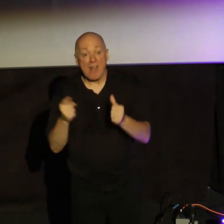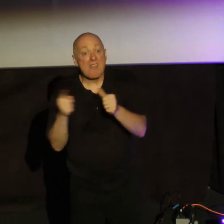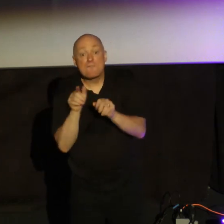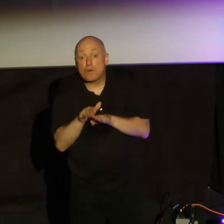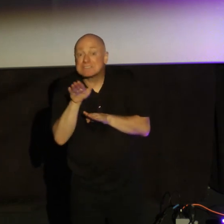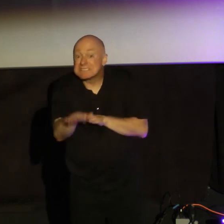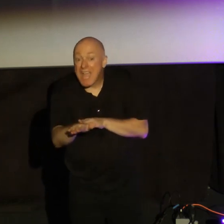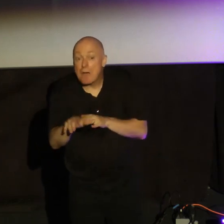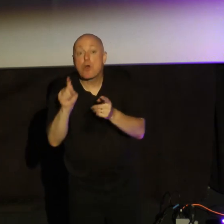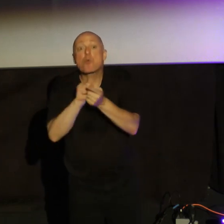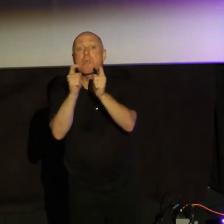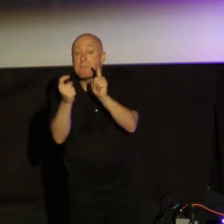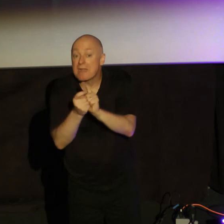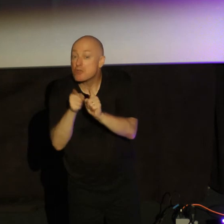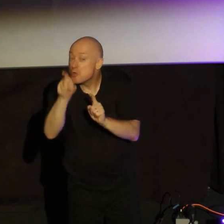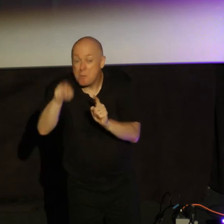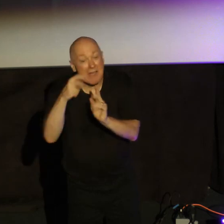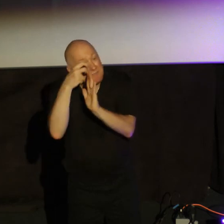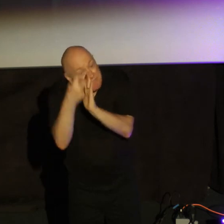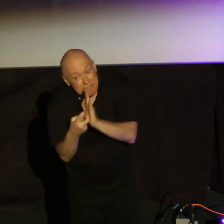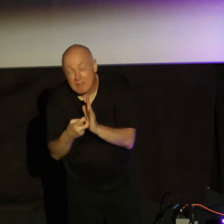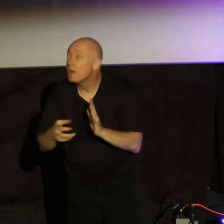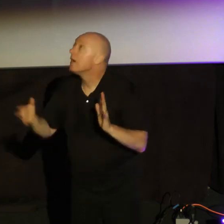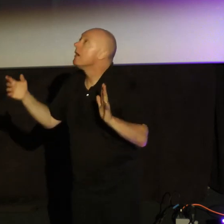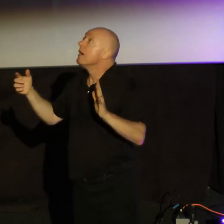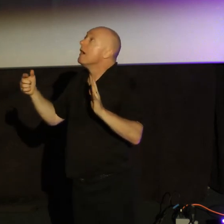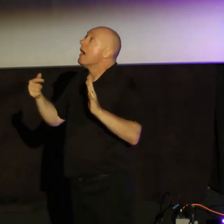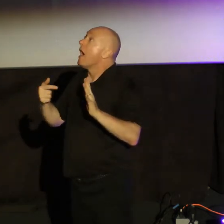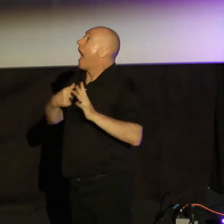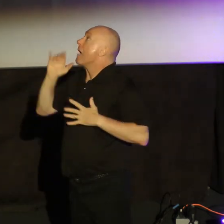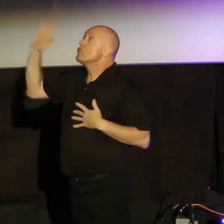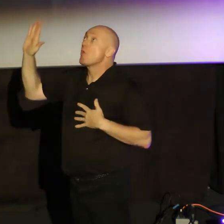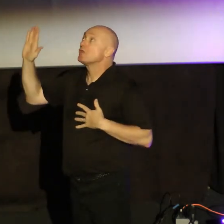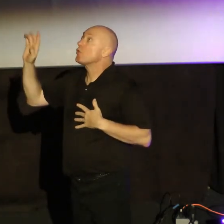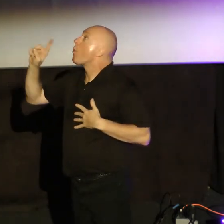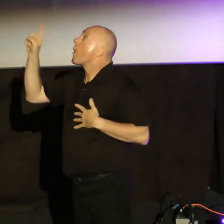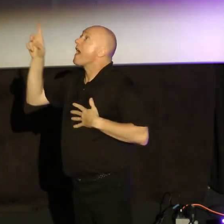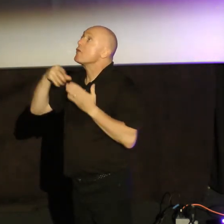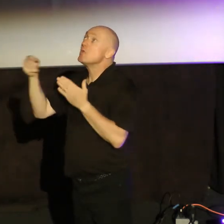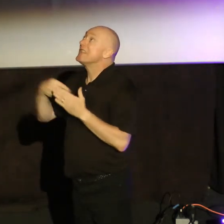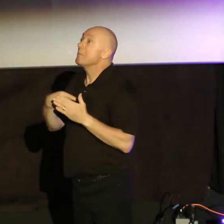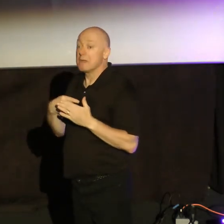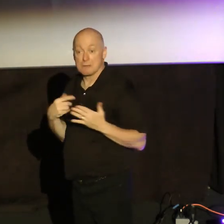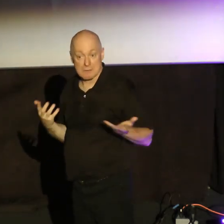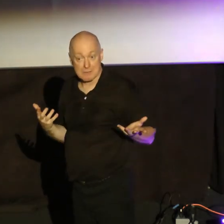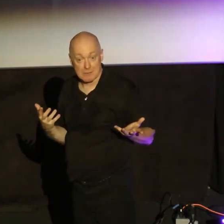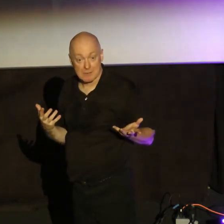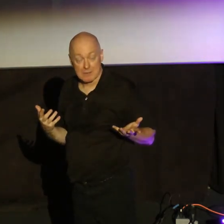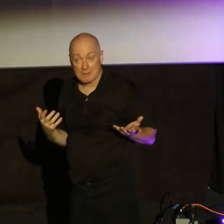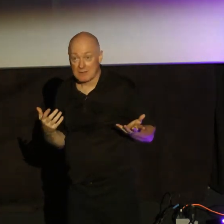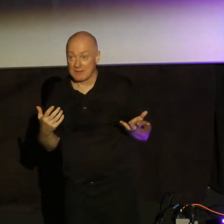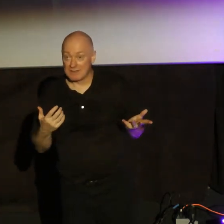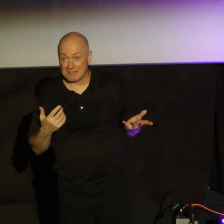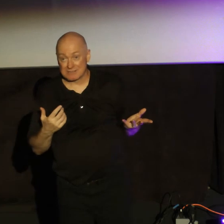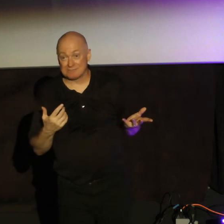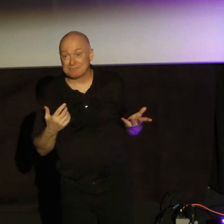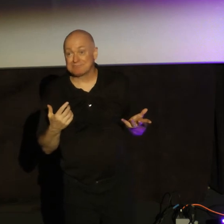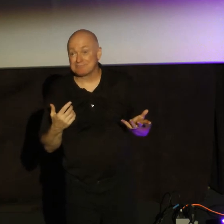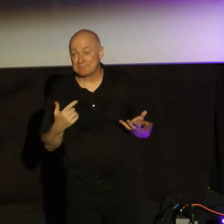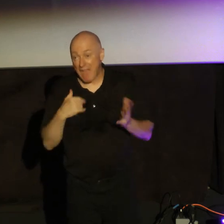repentance. All in. I'm yours, God. Wherever this takes me. And would that be today? So I would call you to that and say, would that be today? And if that's